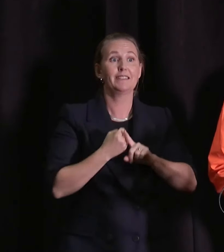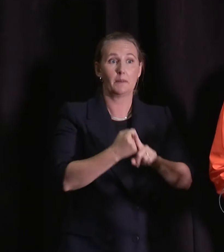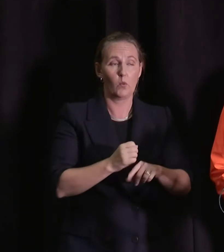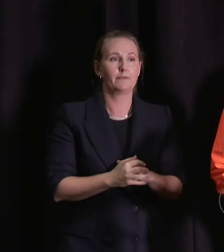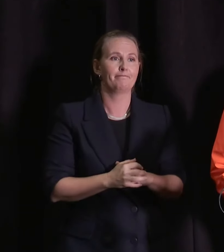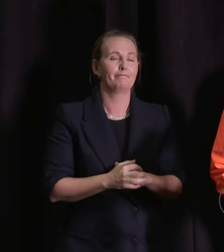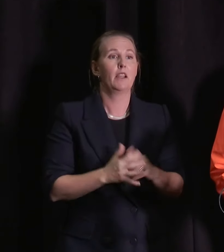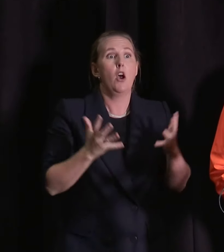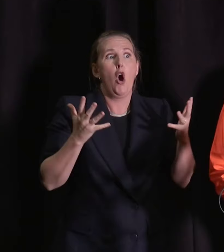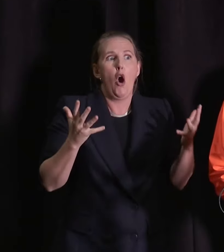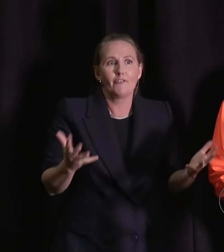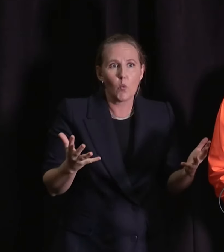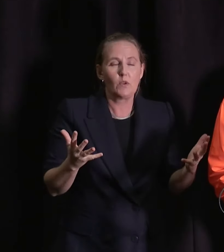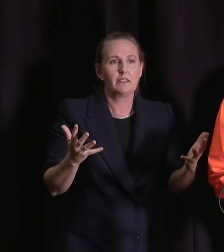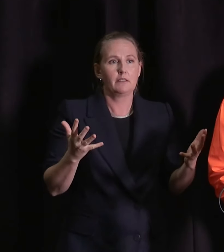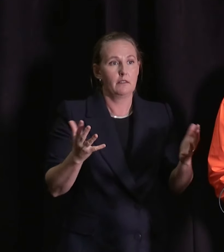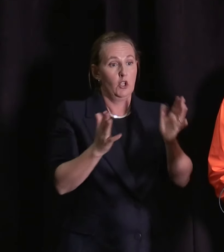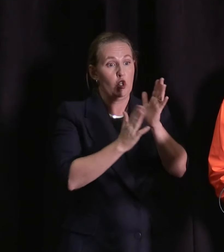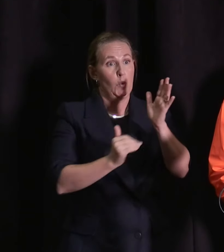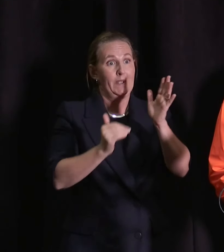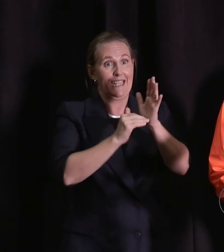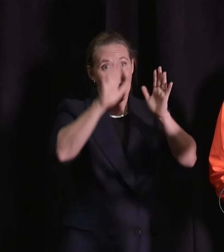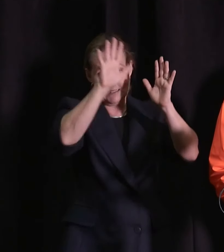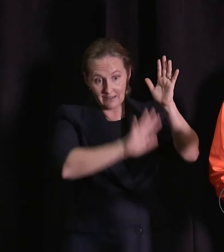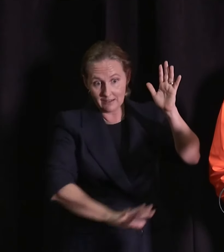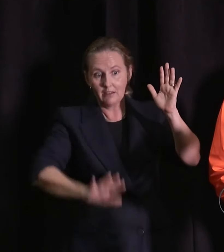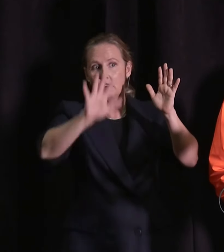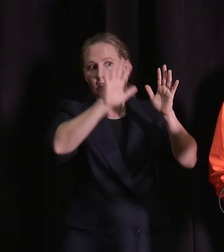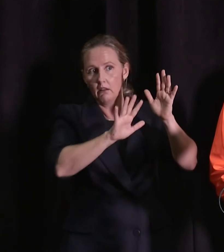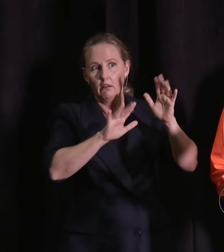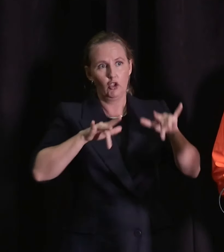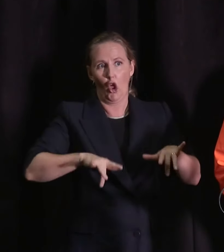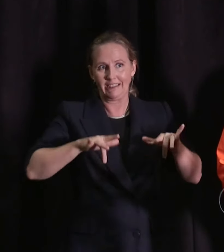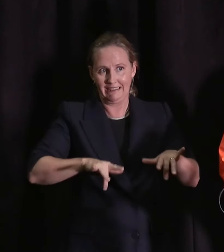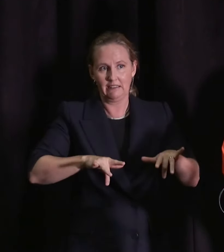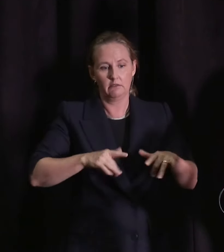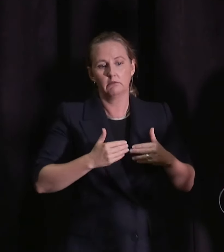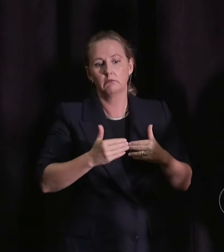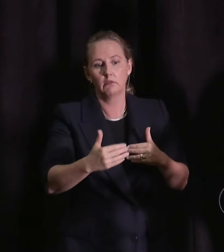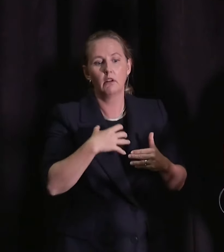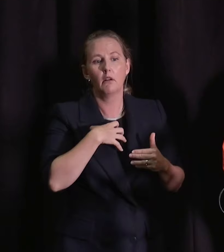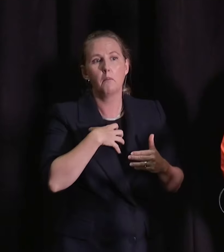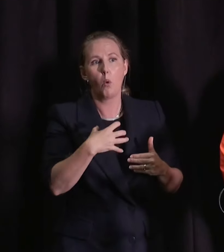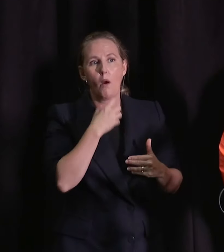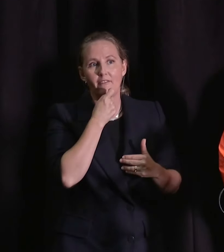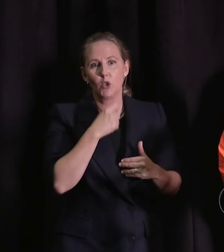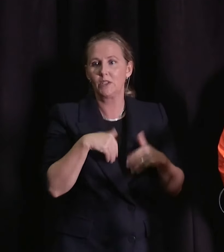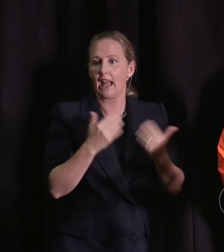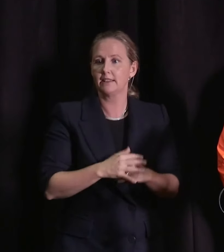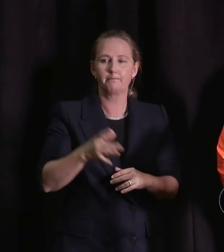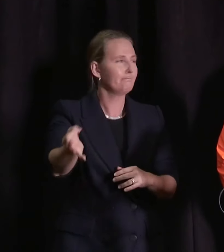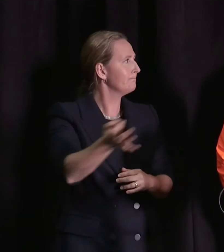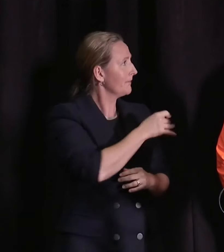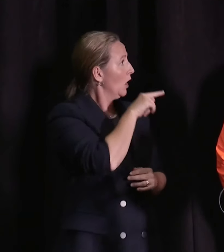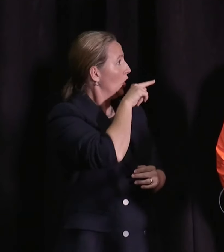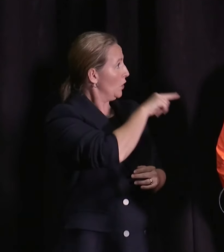Of course we'll get a better handle on what's happening around the rest of the country in the next few days. What about you? What did your night look